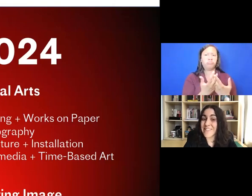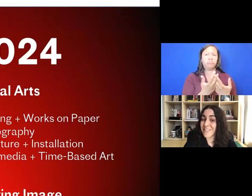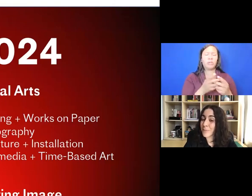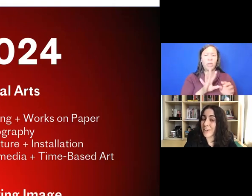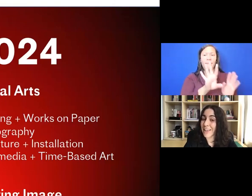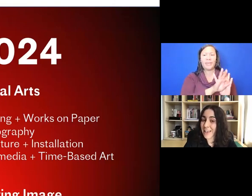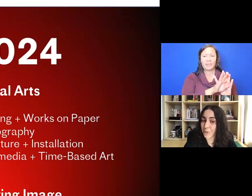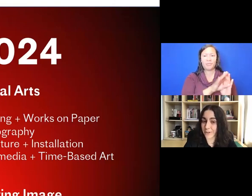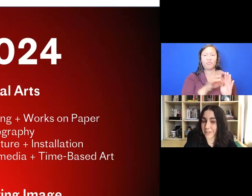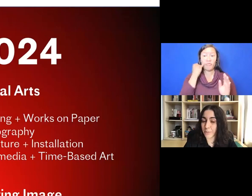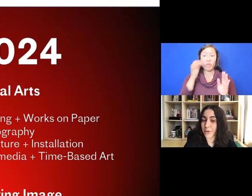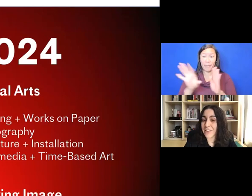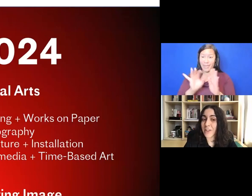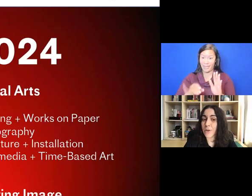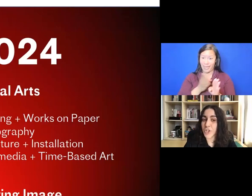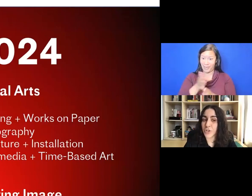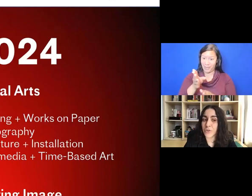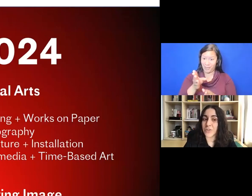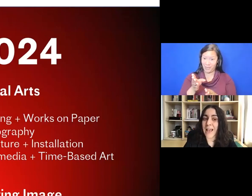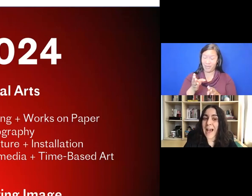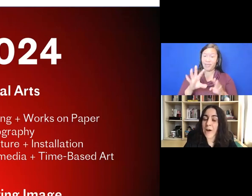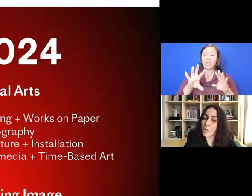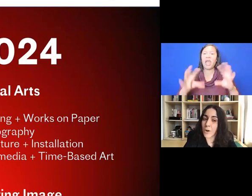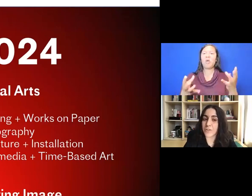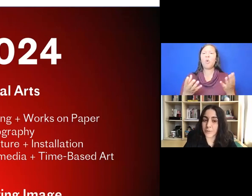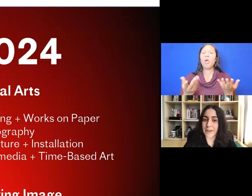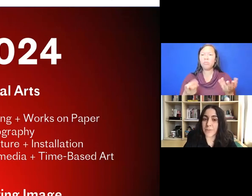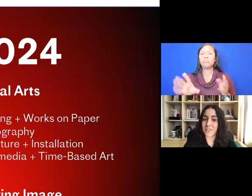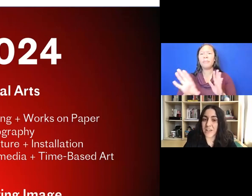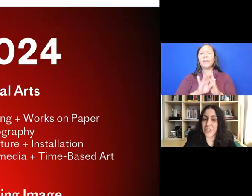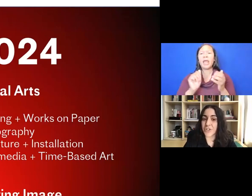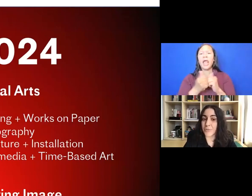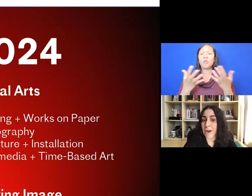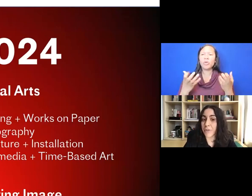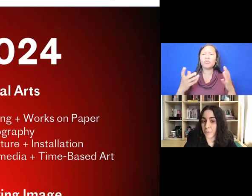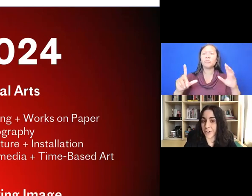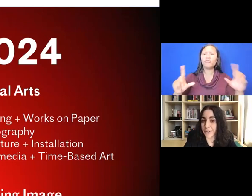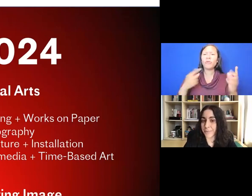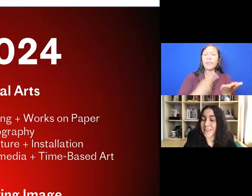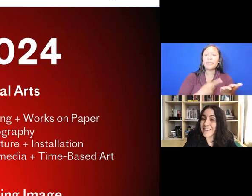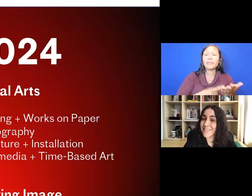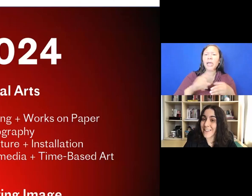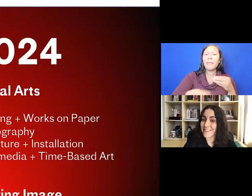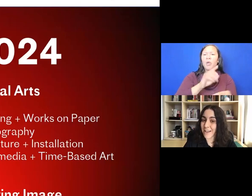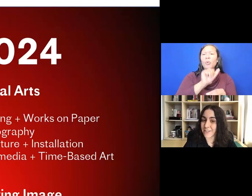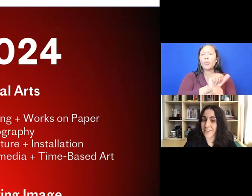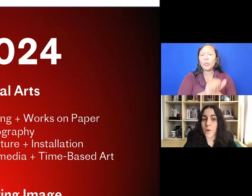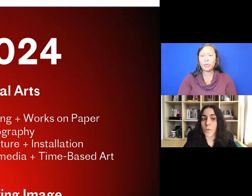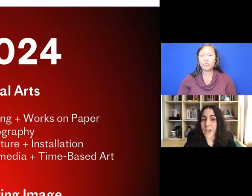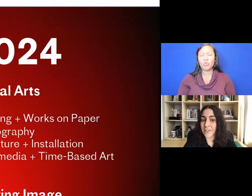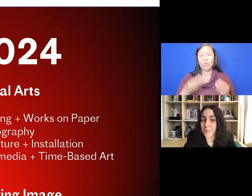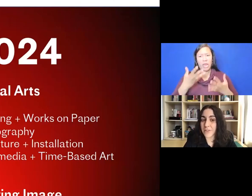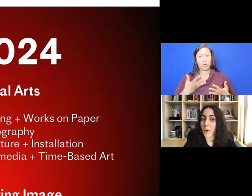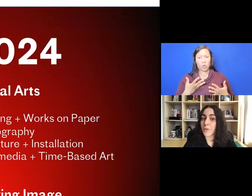certain disciplinary category, we're asking you to choose how you want to frame the discussion around your work and to indicate to us